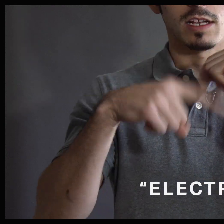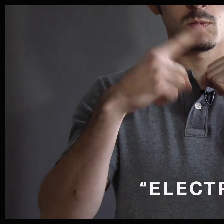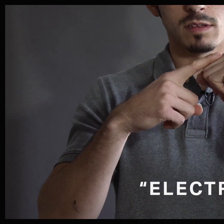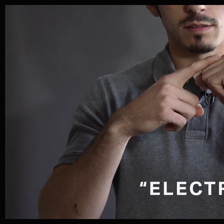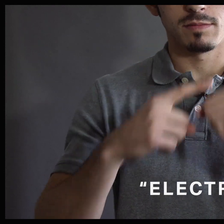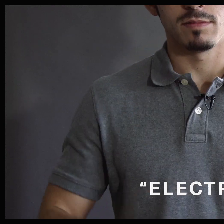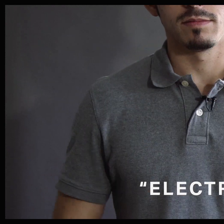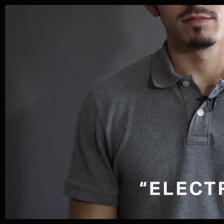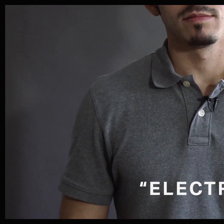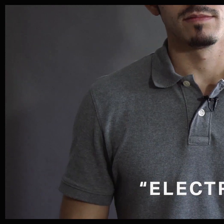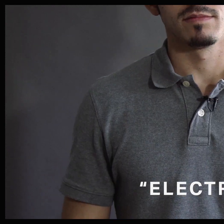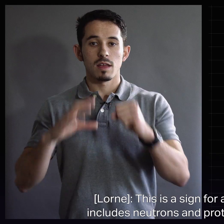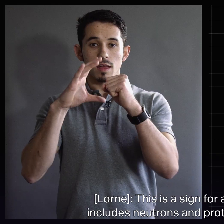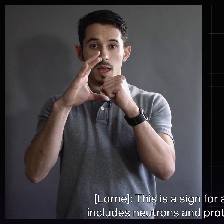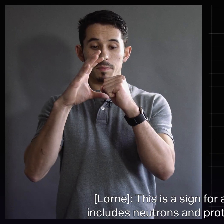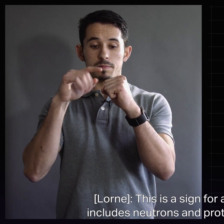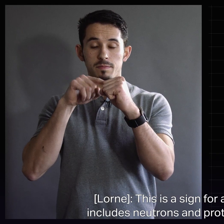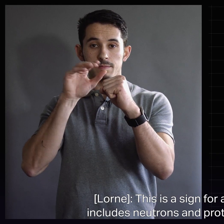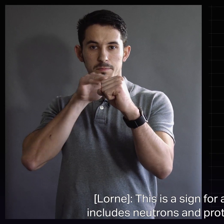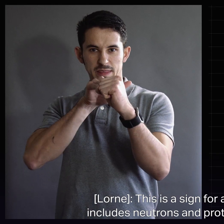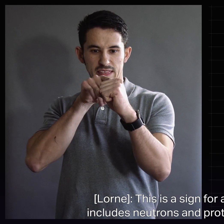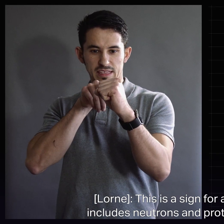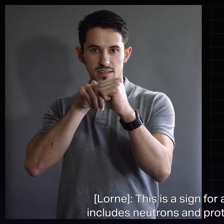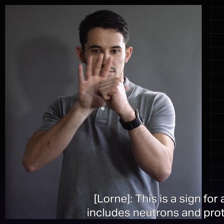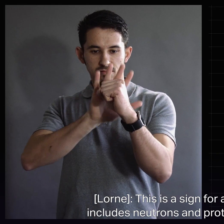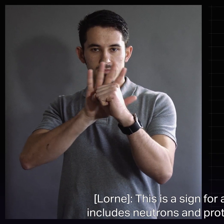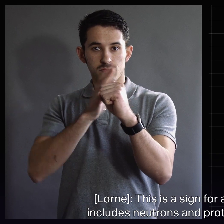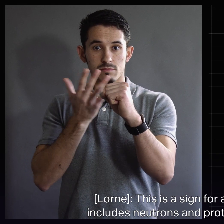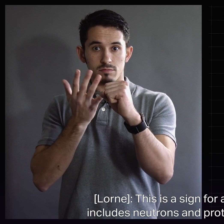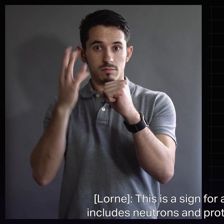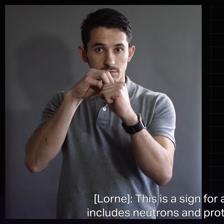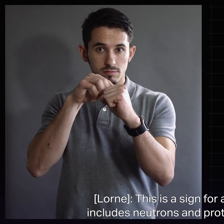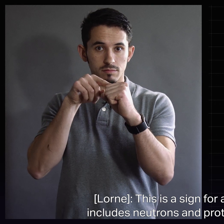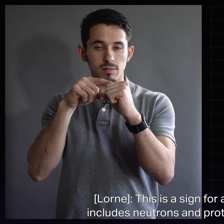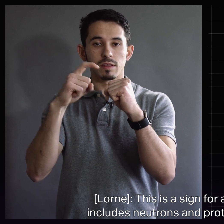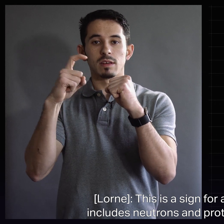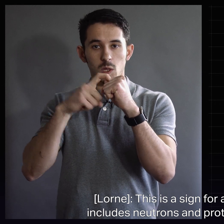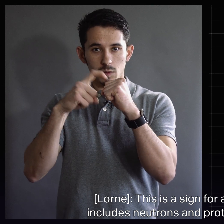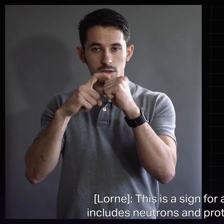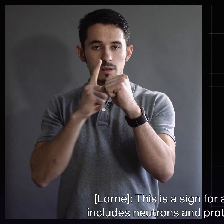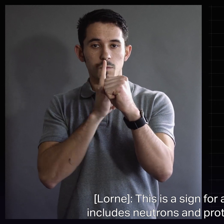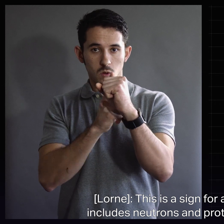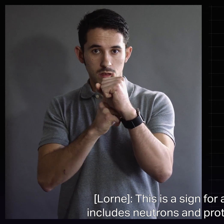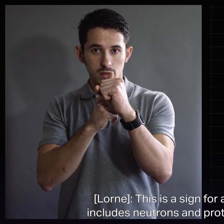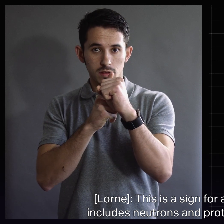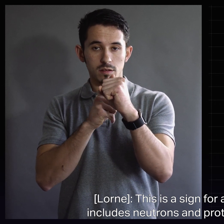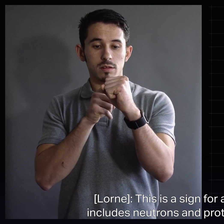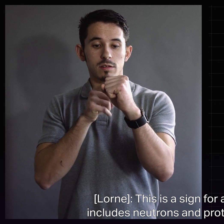electron. This is a sign for atom. In the center includes neutrons and protons as the nucleus.